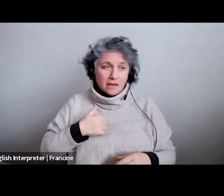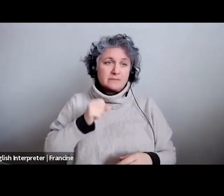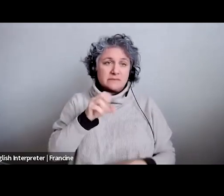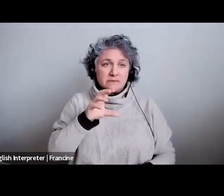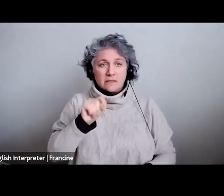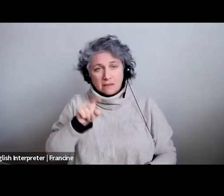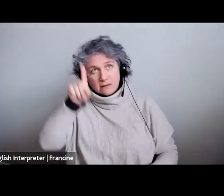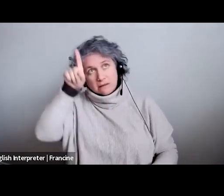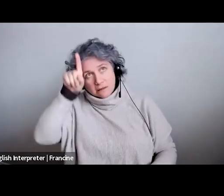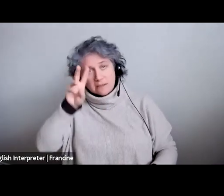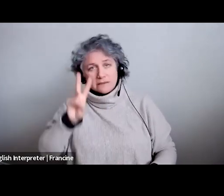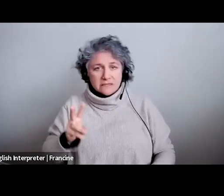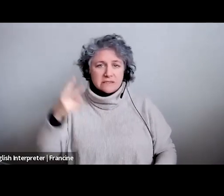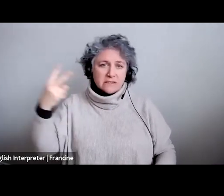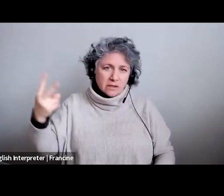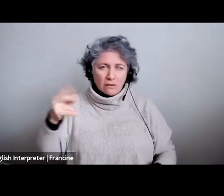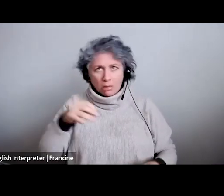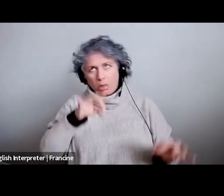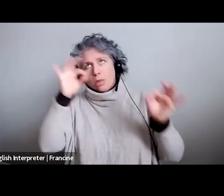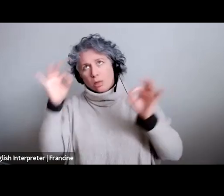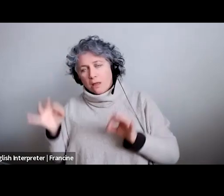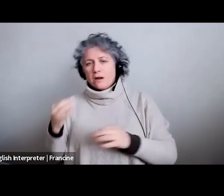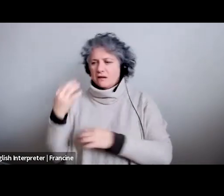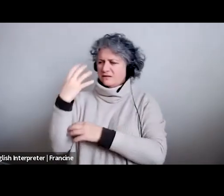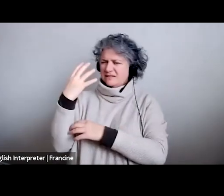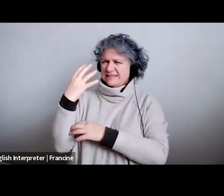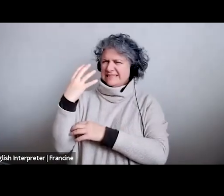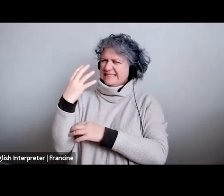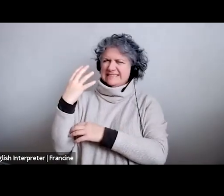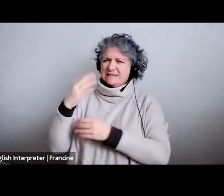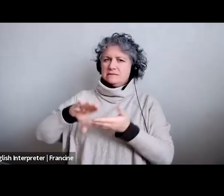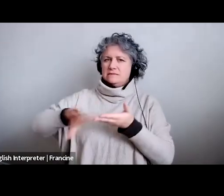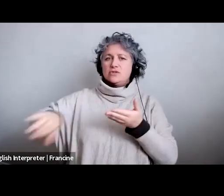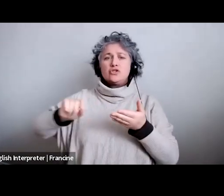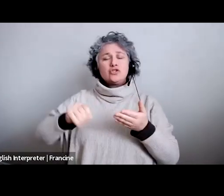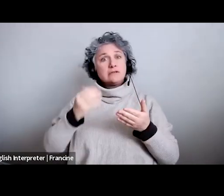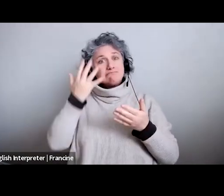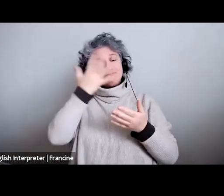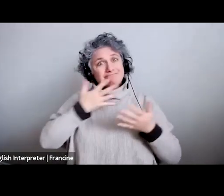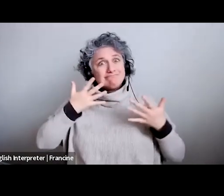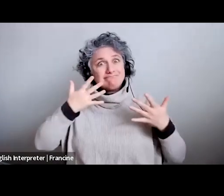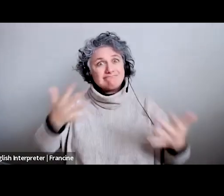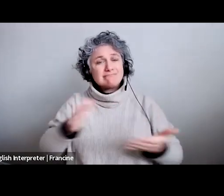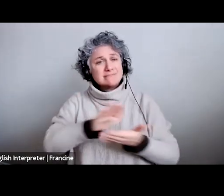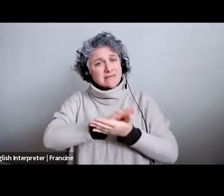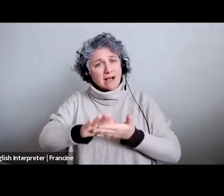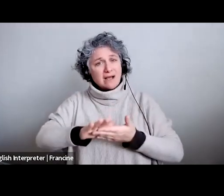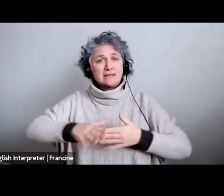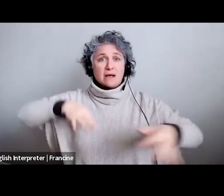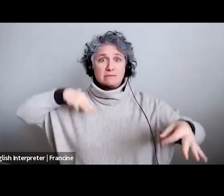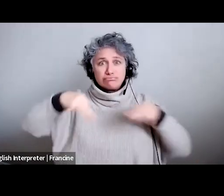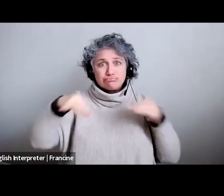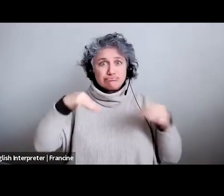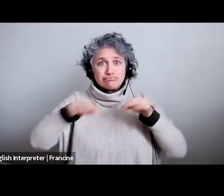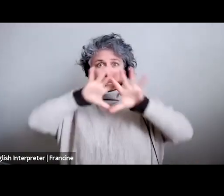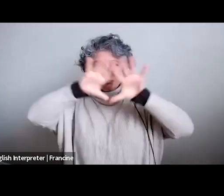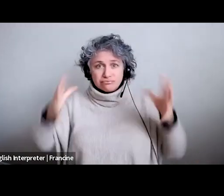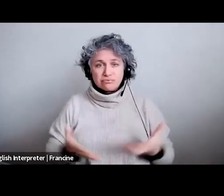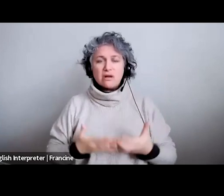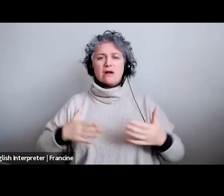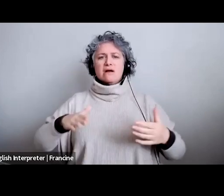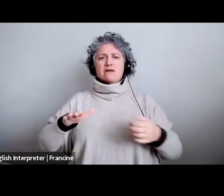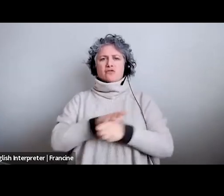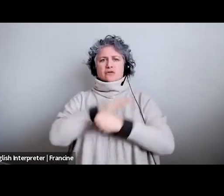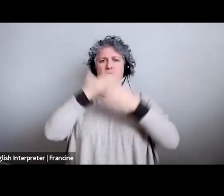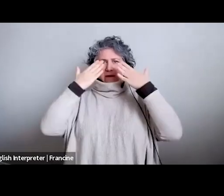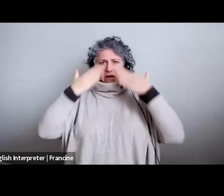you know it it it it it should should be welcoming it should be a nice slate um it should show more of your full body even if you